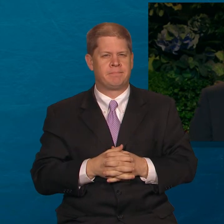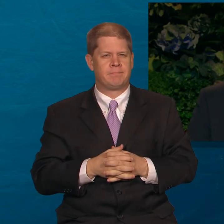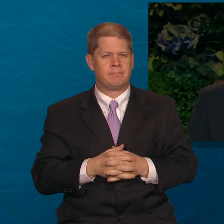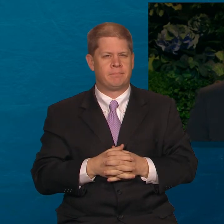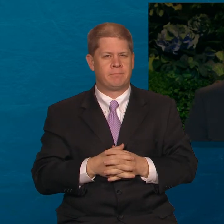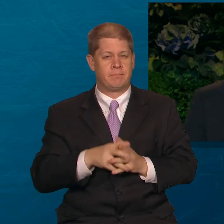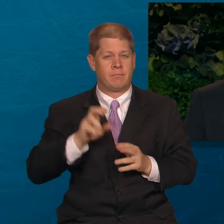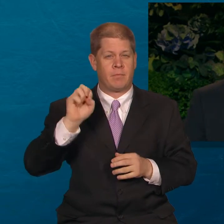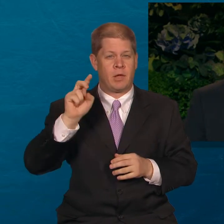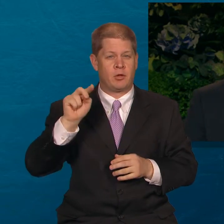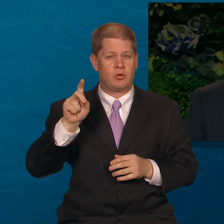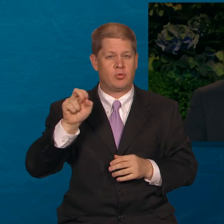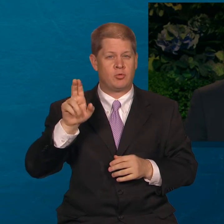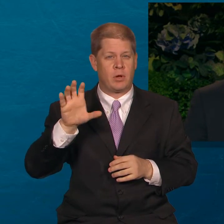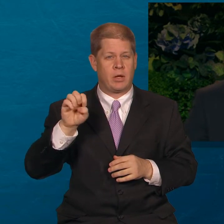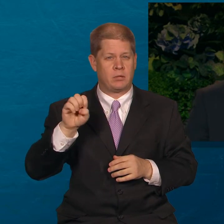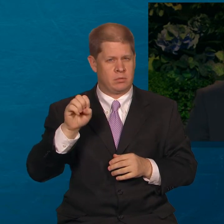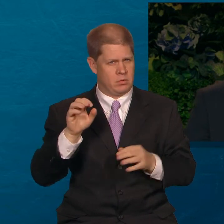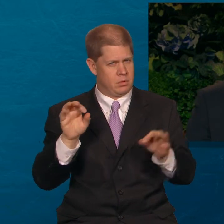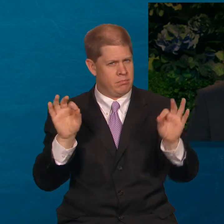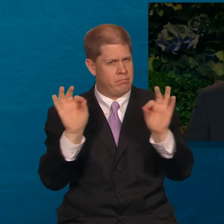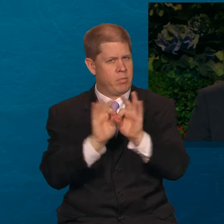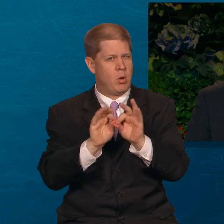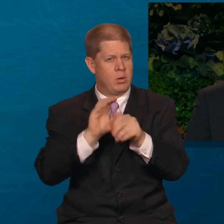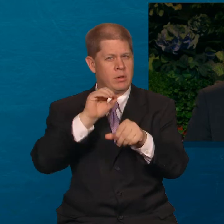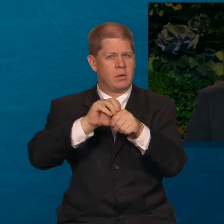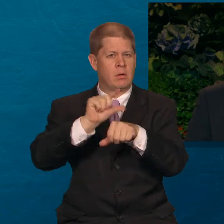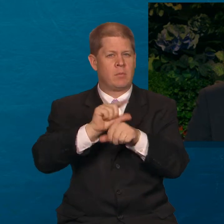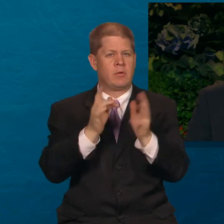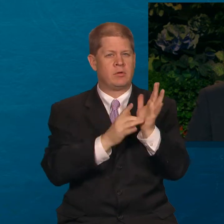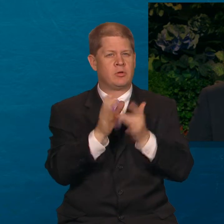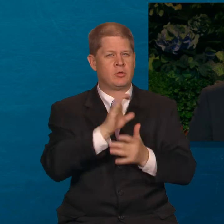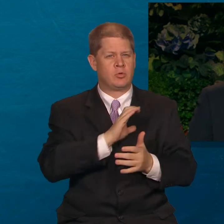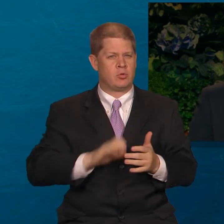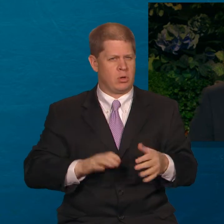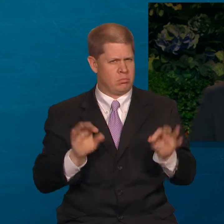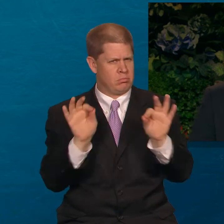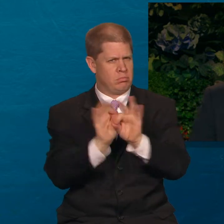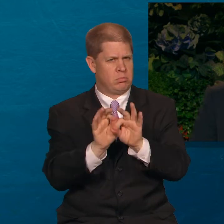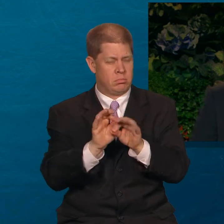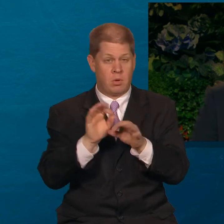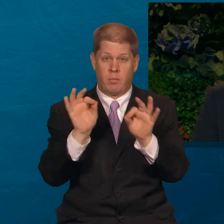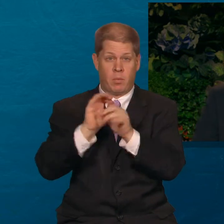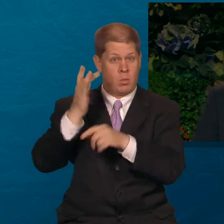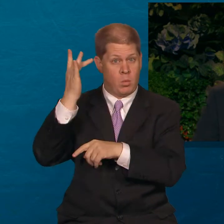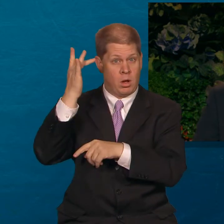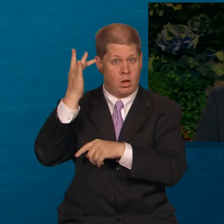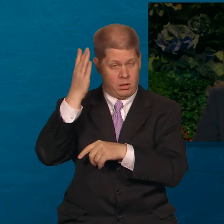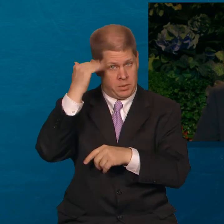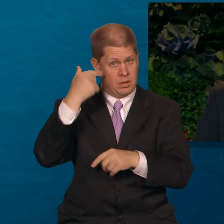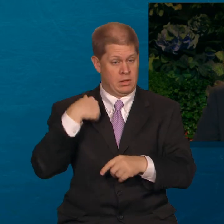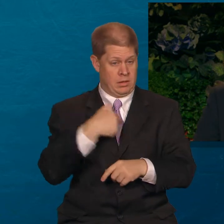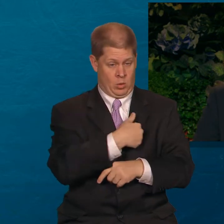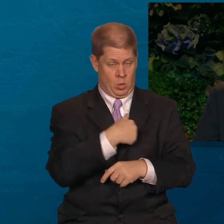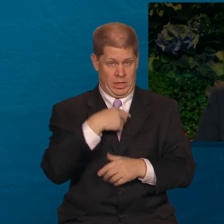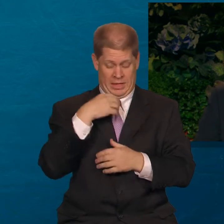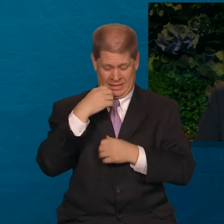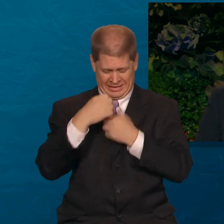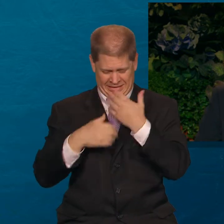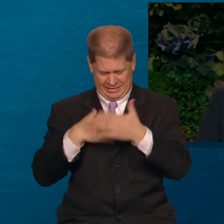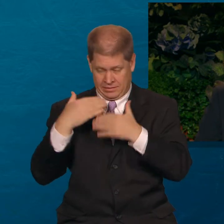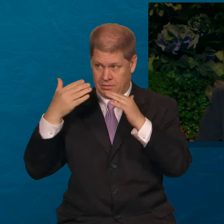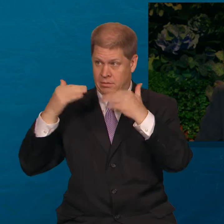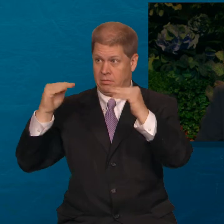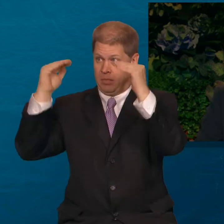important principle found within the doctrine of Jesus Christ. It is important because the quality of our eternal future